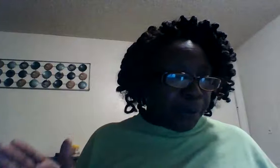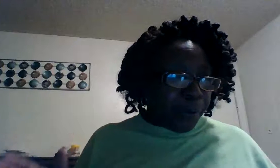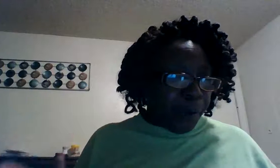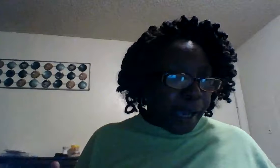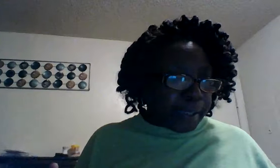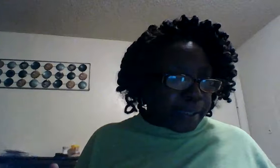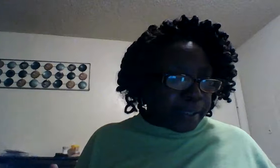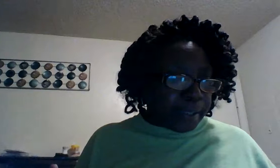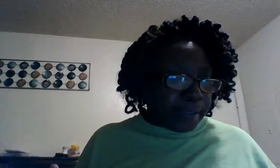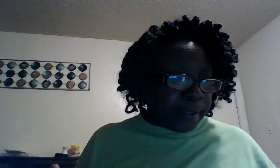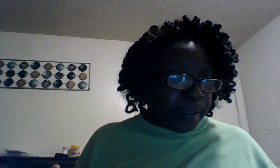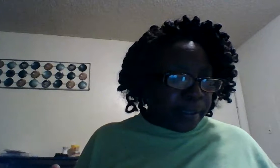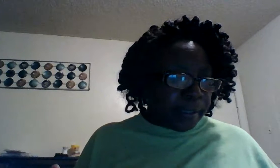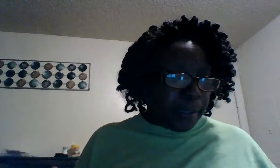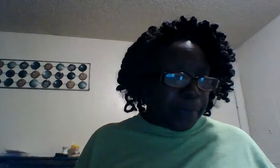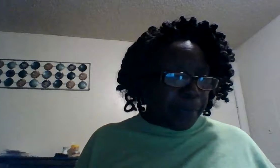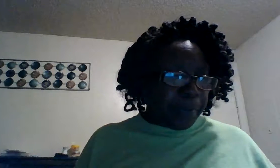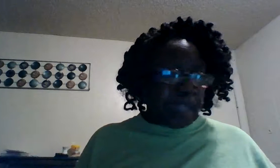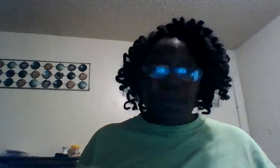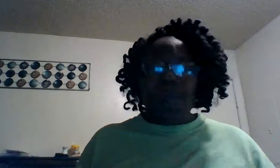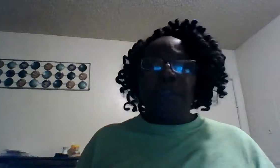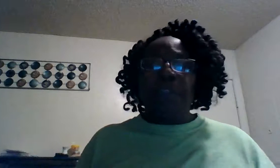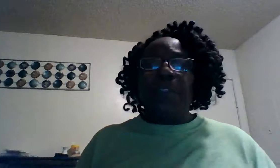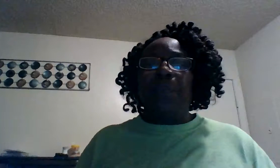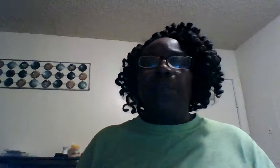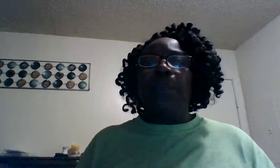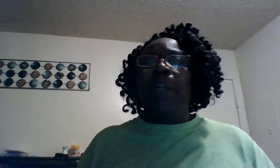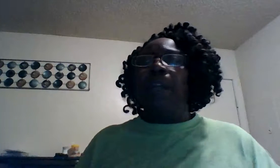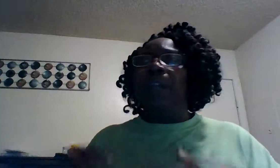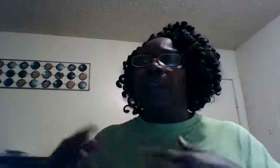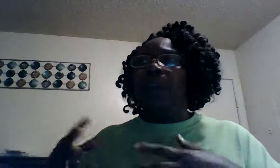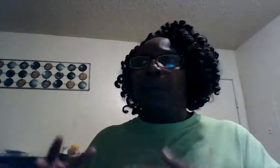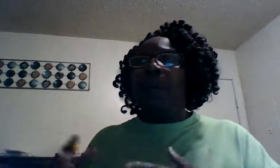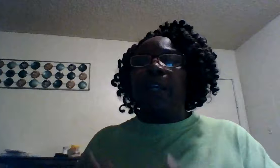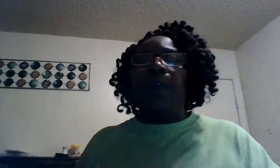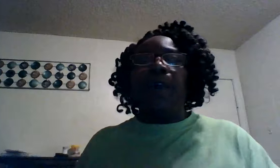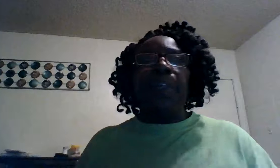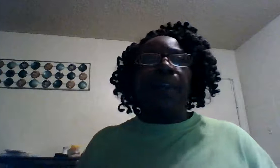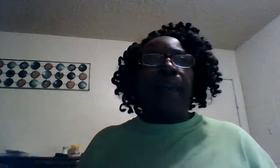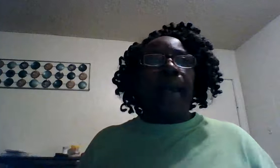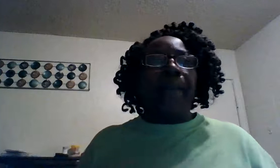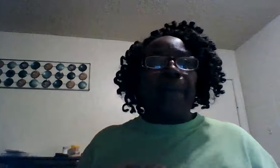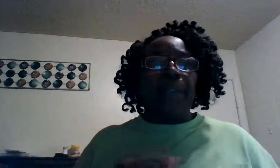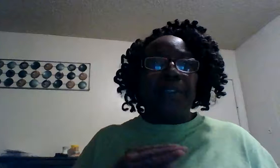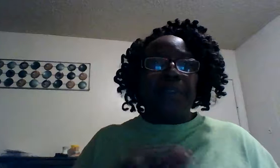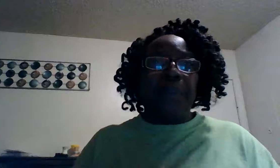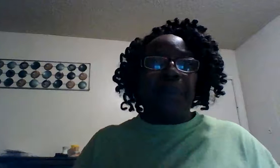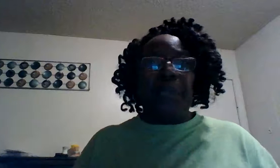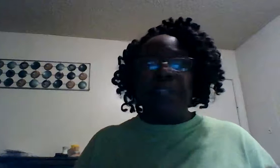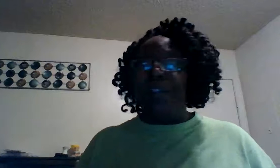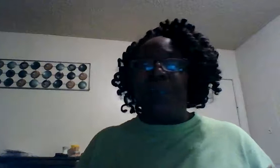christ come on that's a question what going on in your life that will separate you